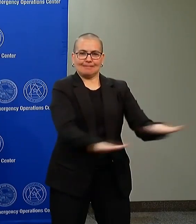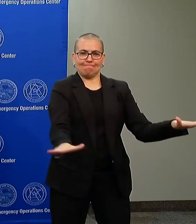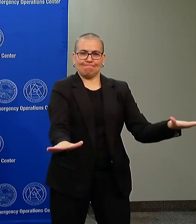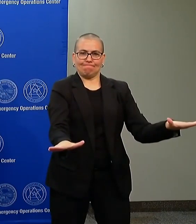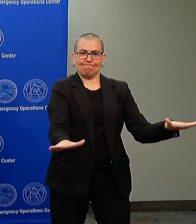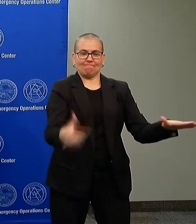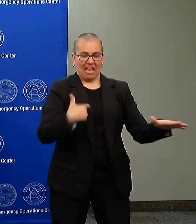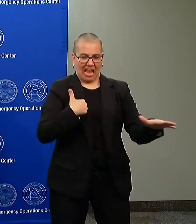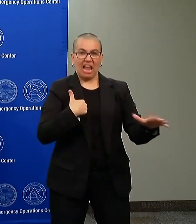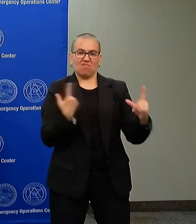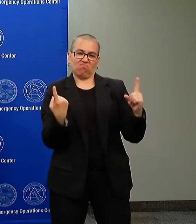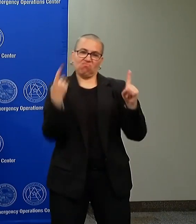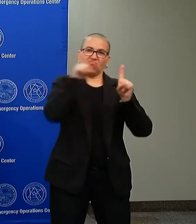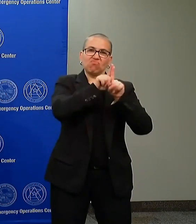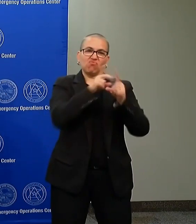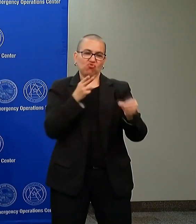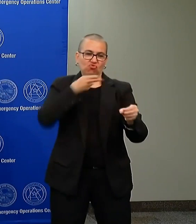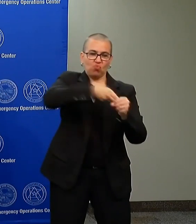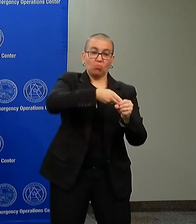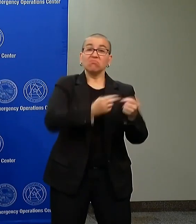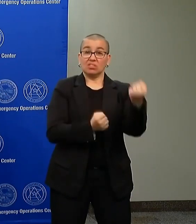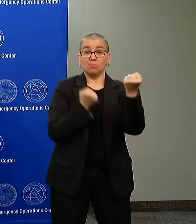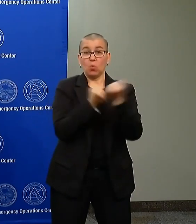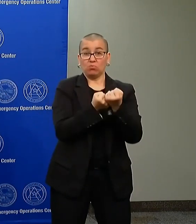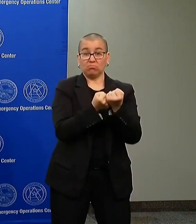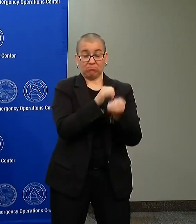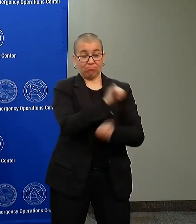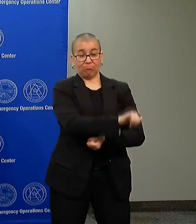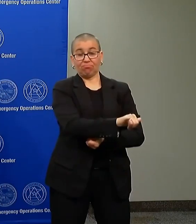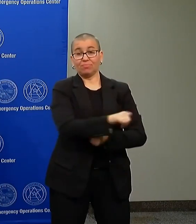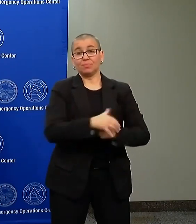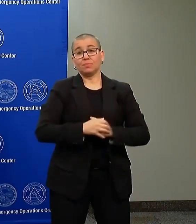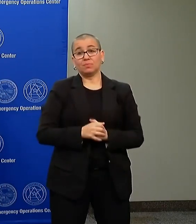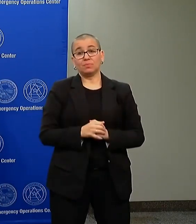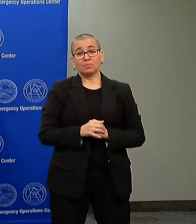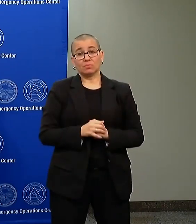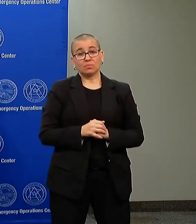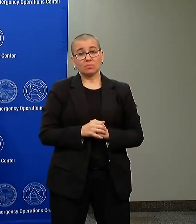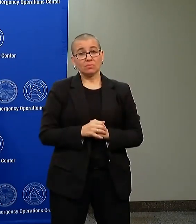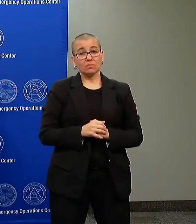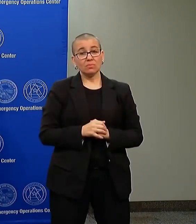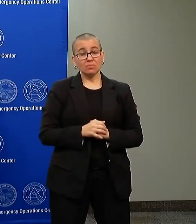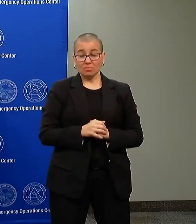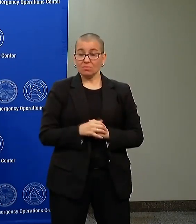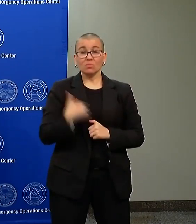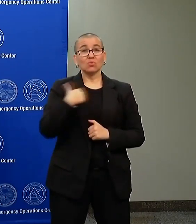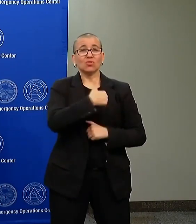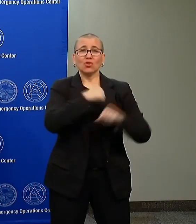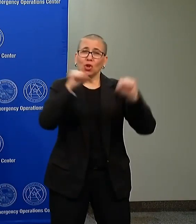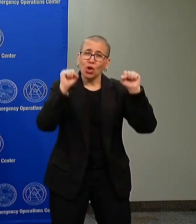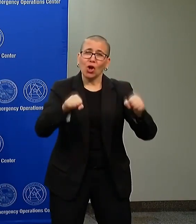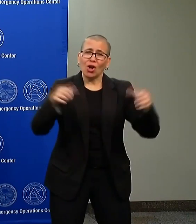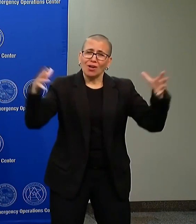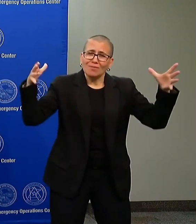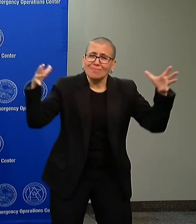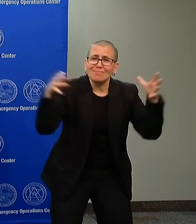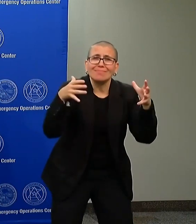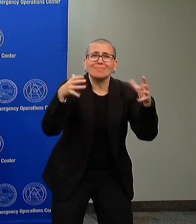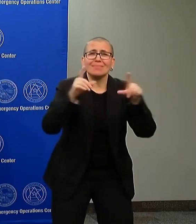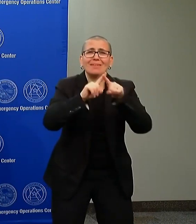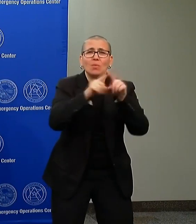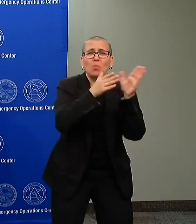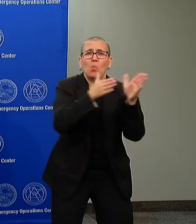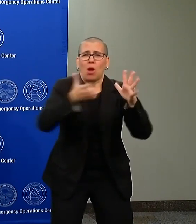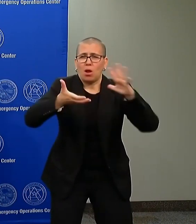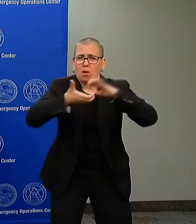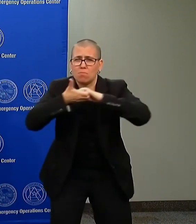There are many, many ways for us to work together in a constructive manner that builds our communities,